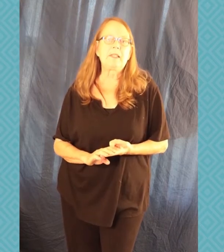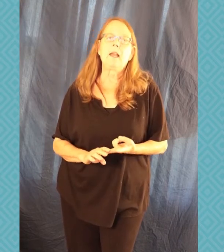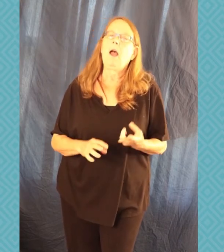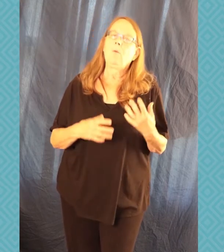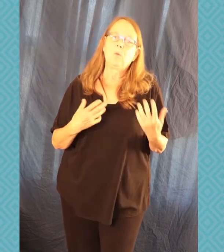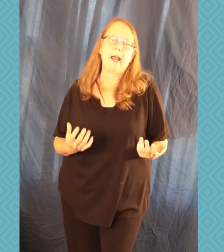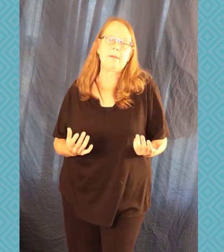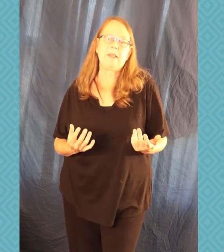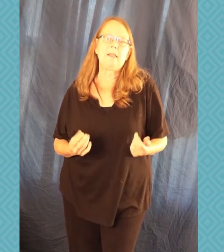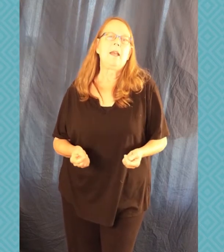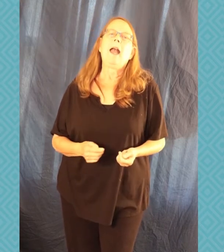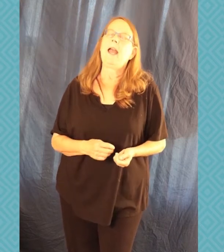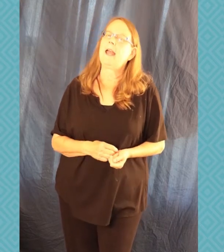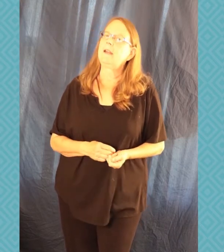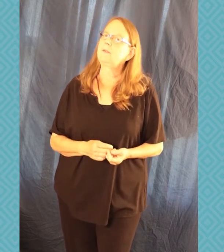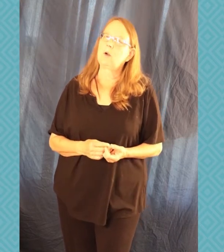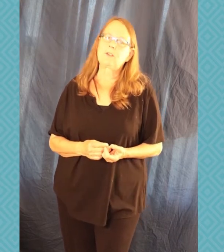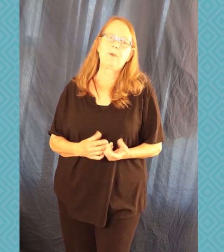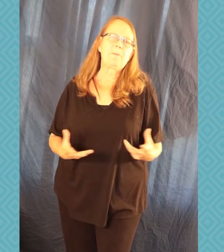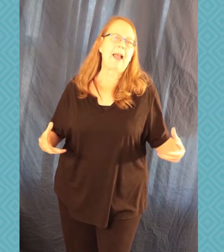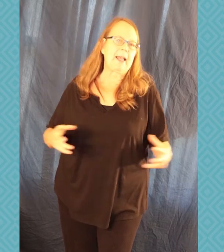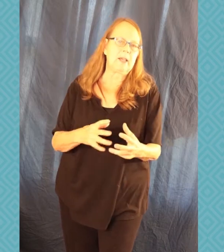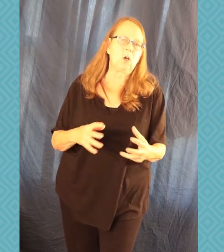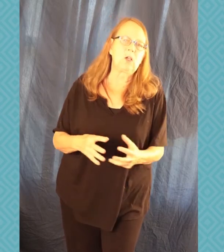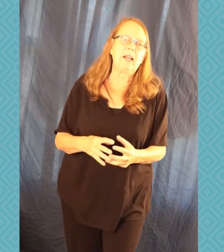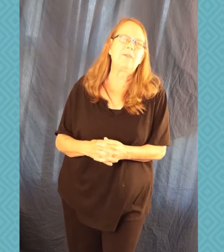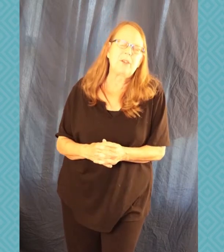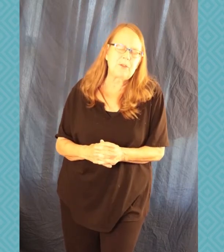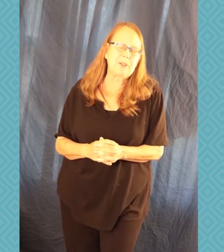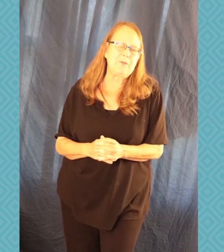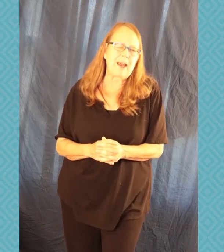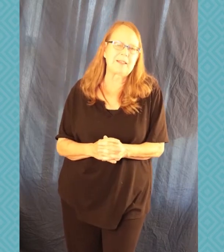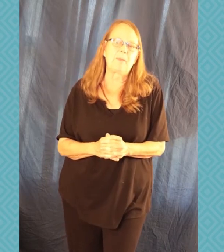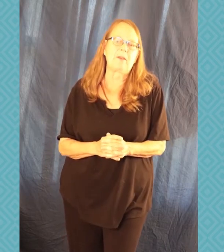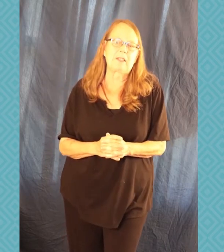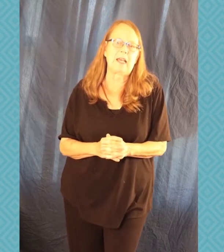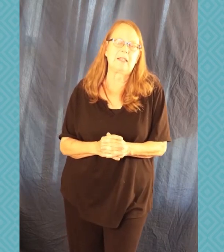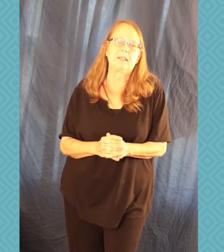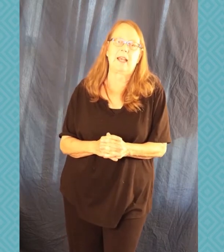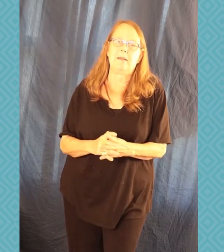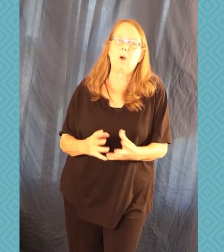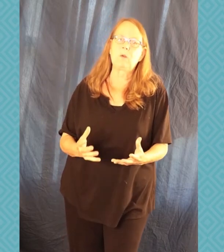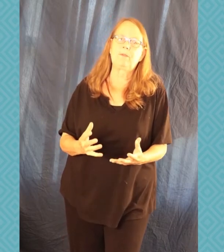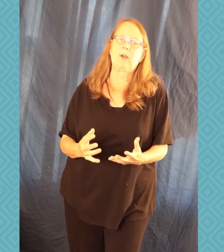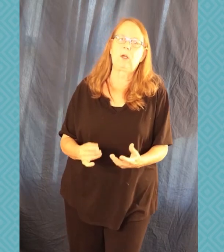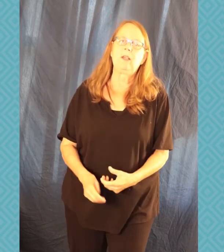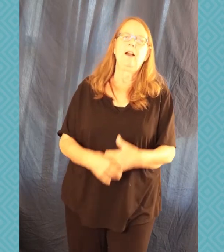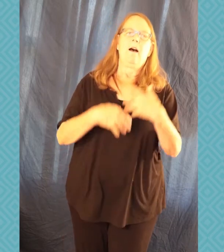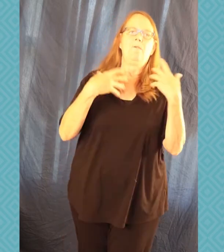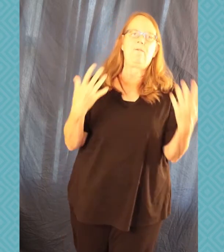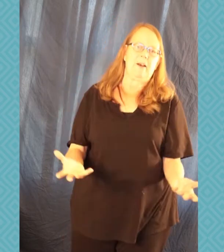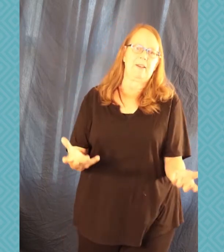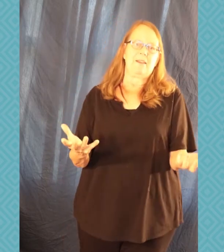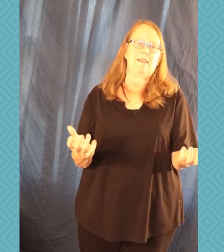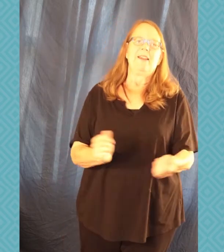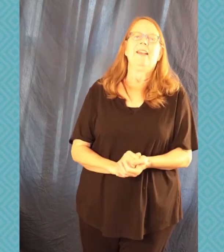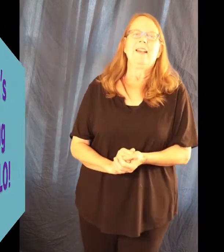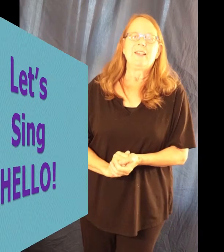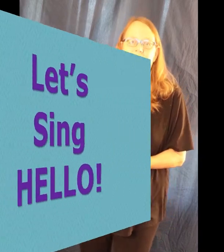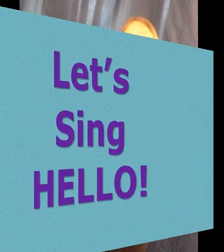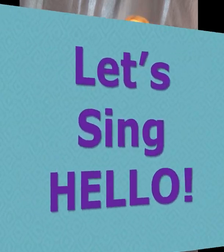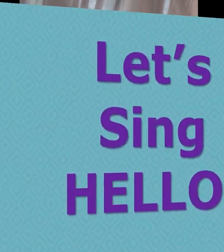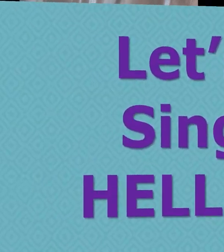names, rhyming, and, of course, we pack in all kinds of interesting facts about science, and most of all, fun.